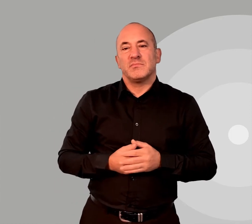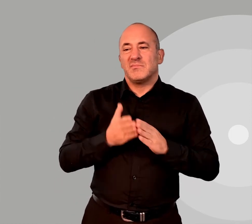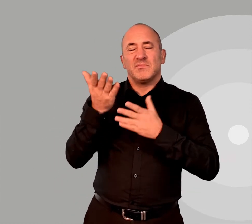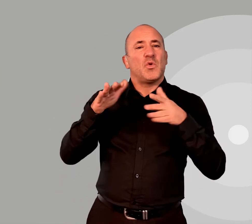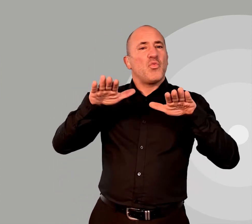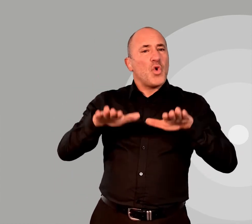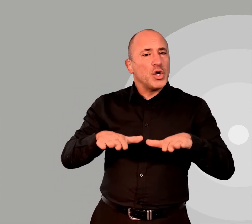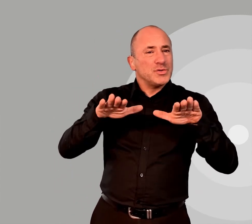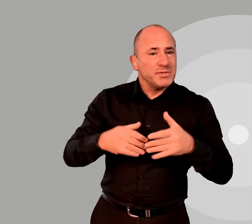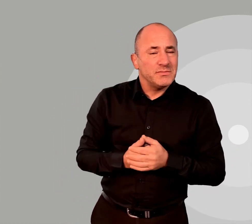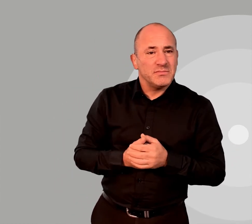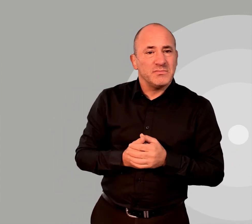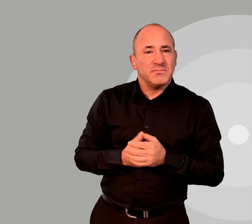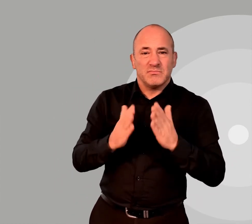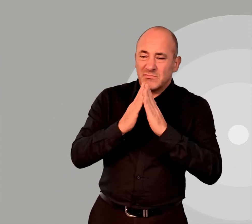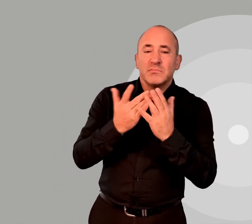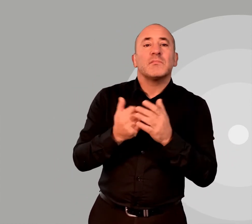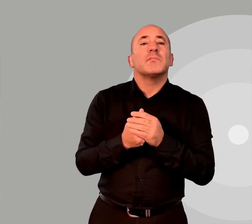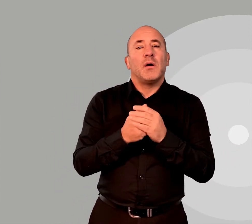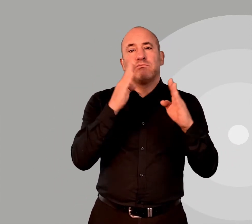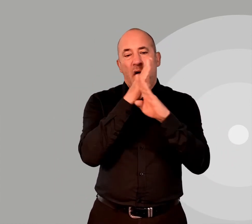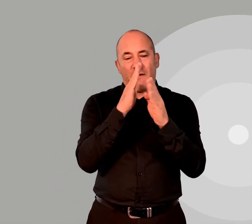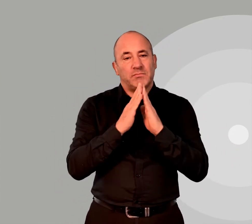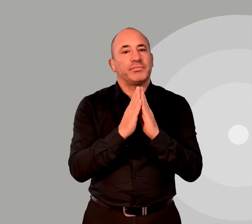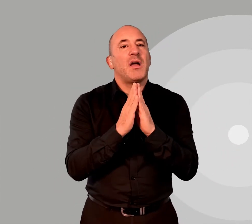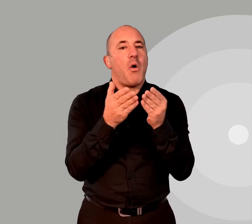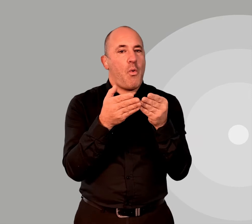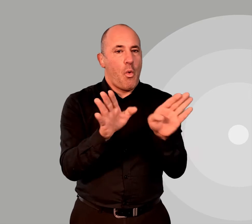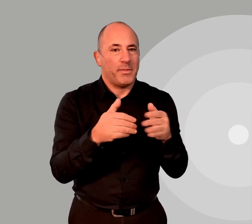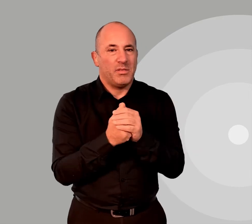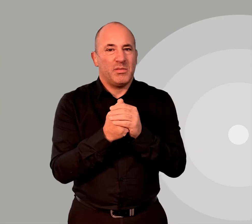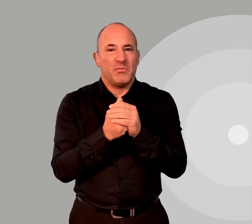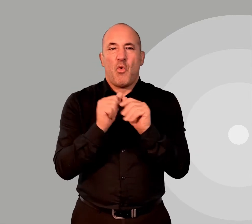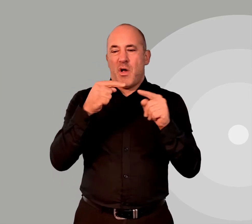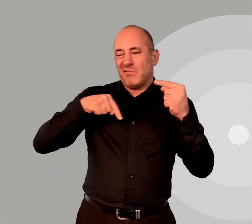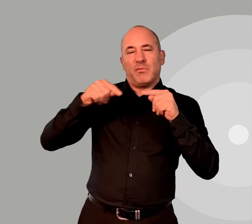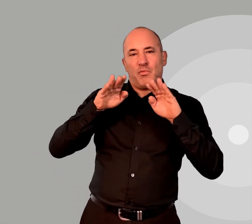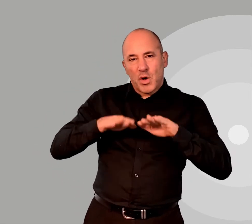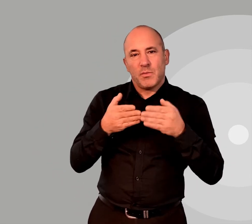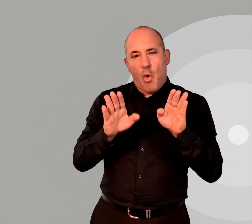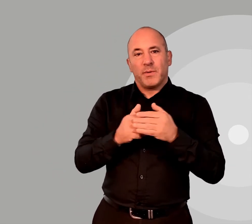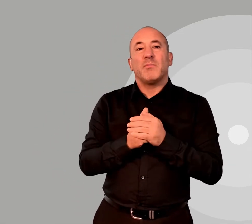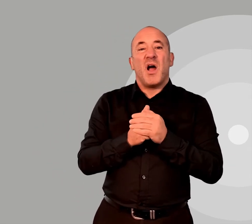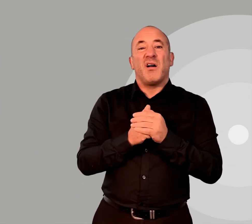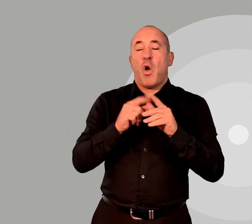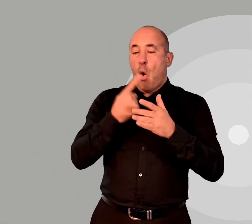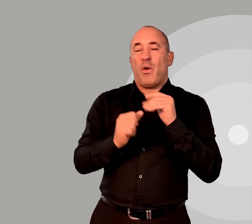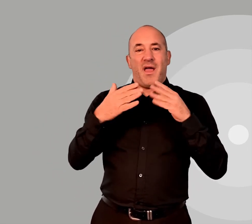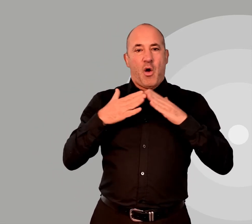worship. Open for private prayer and communal worship but cannot interact with anyone outside